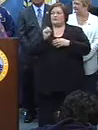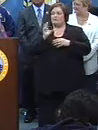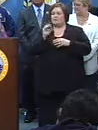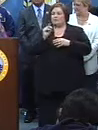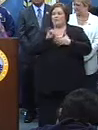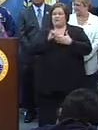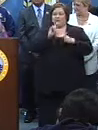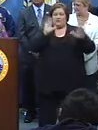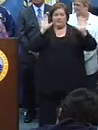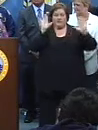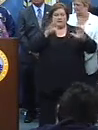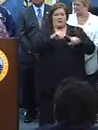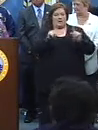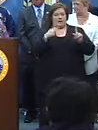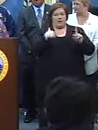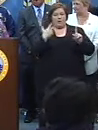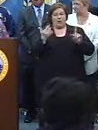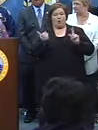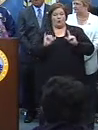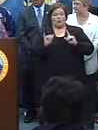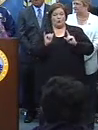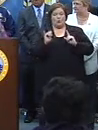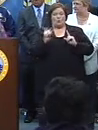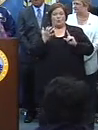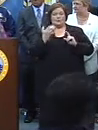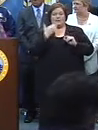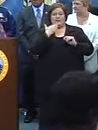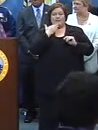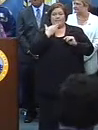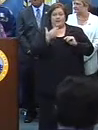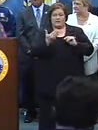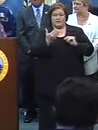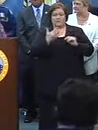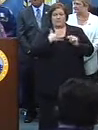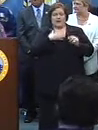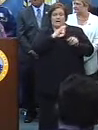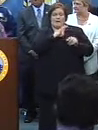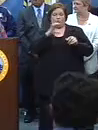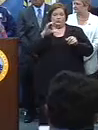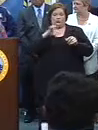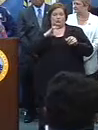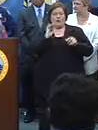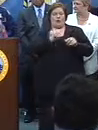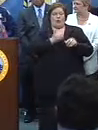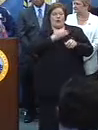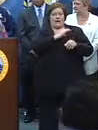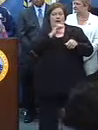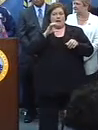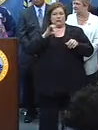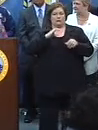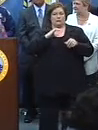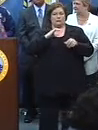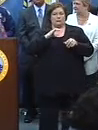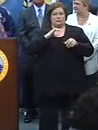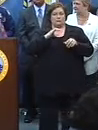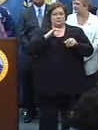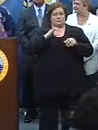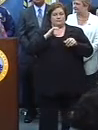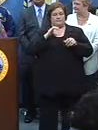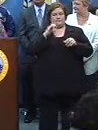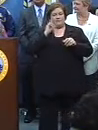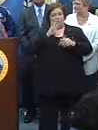was phenomenal. But I'd like to also thank my council, our council, for, I'm very territorial,